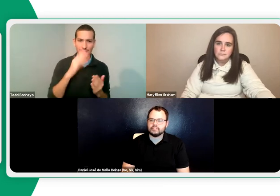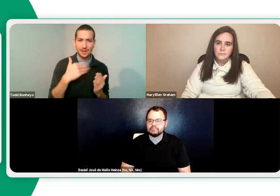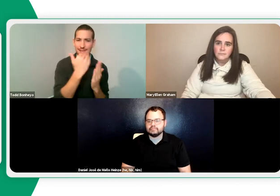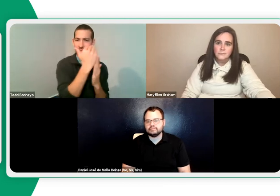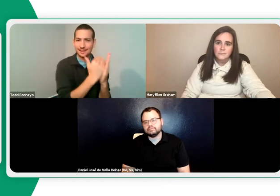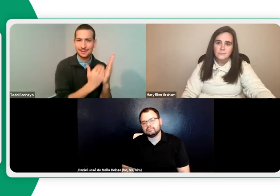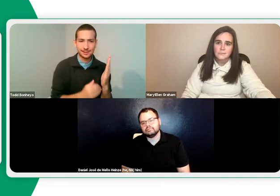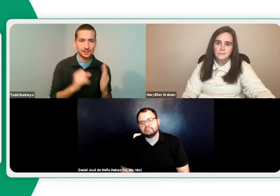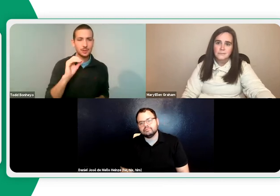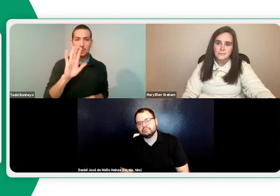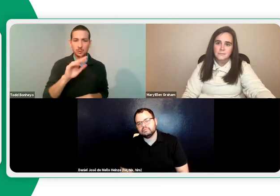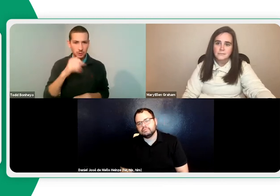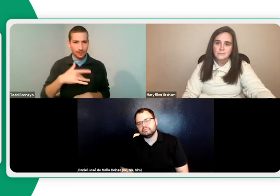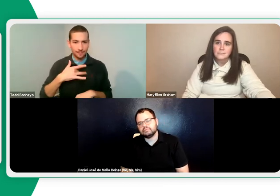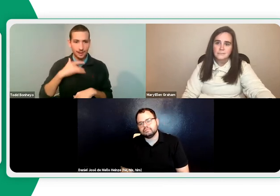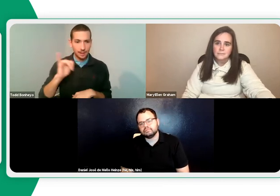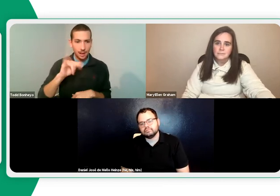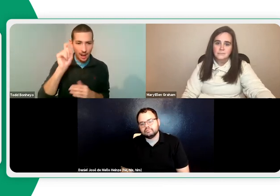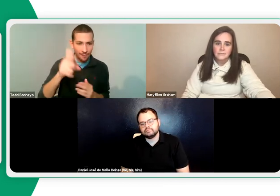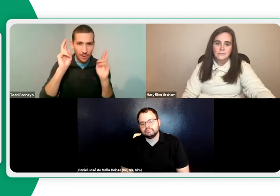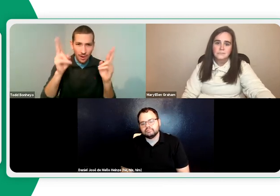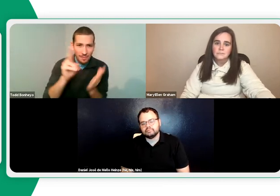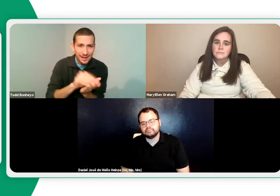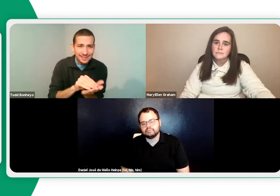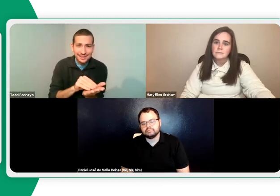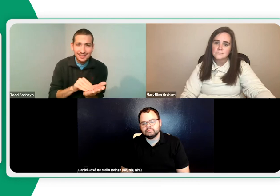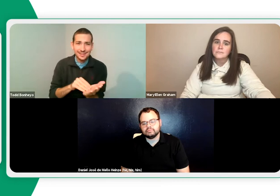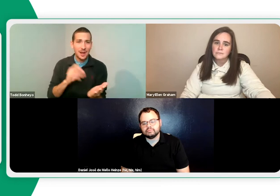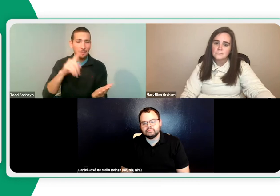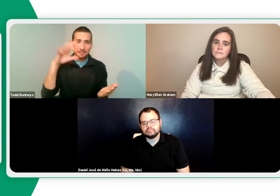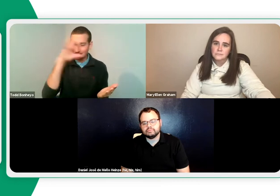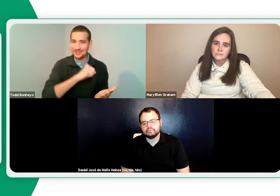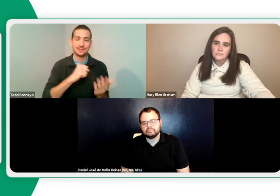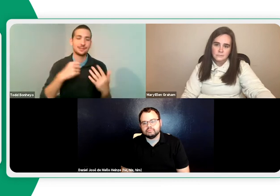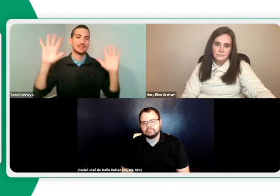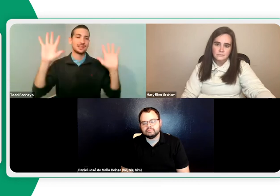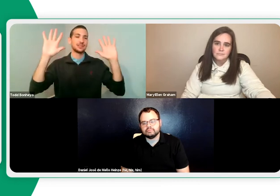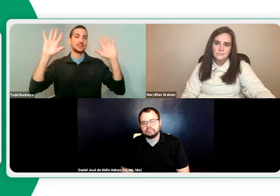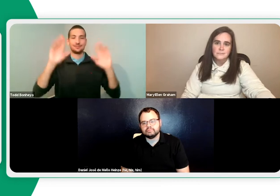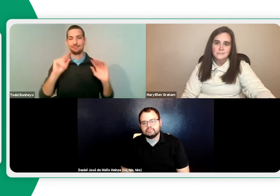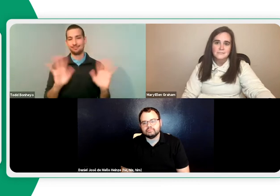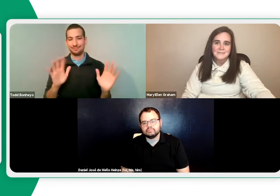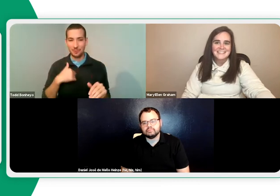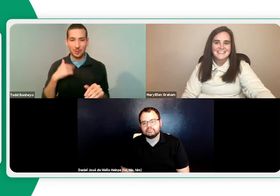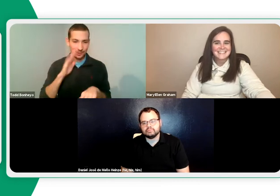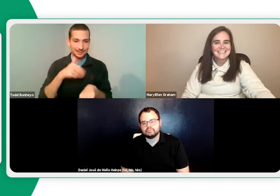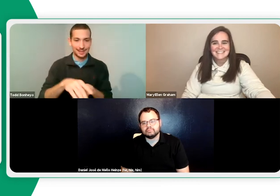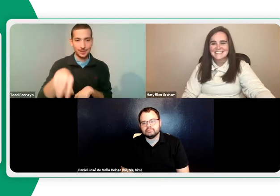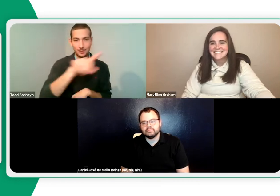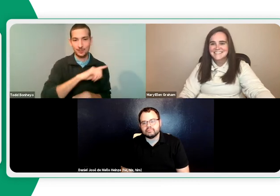Everything that Daniel has mentioned tonight, we will make a list of. Don't feel like you're missing out. Don't feel like you have to take notes. Don't